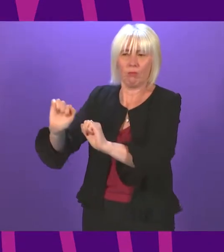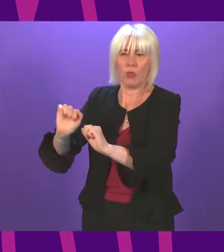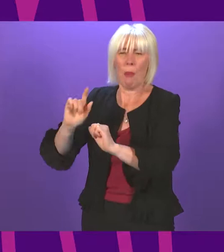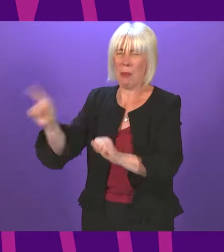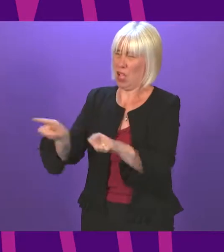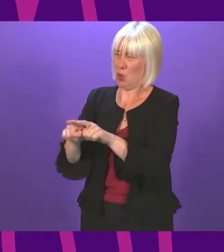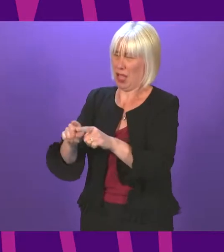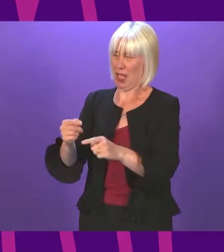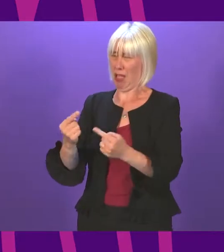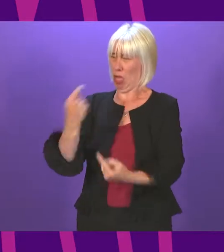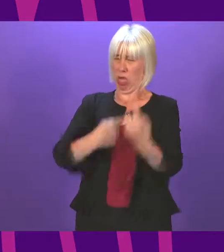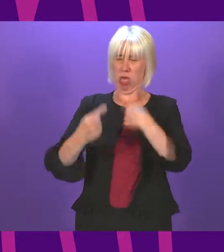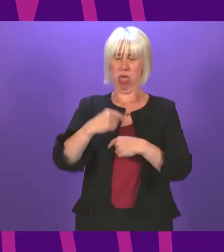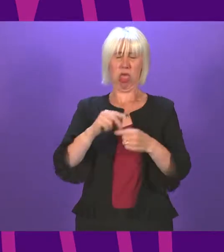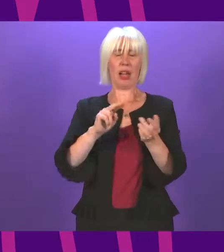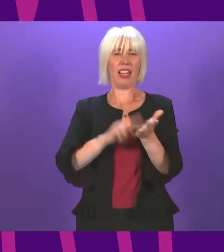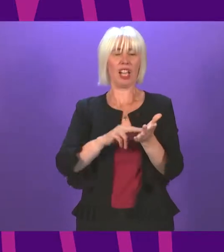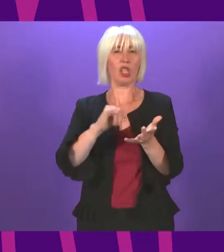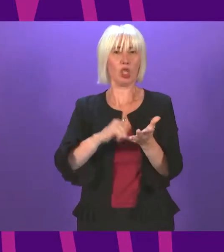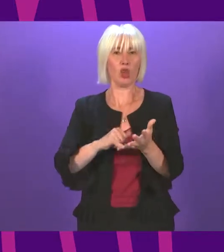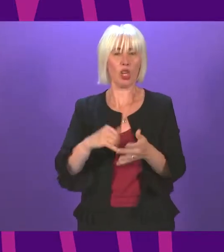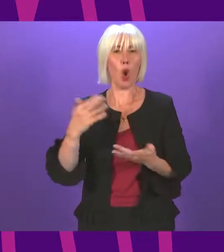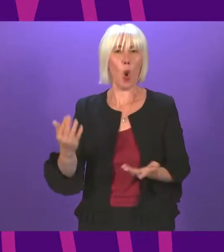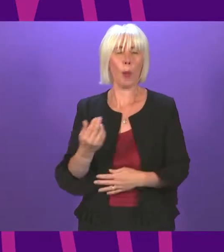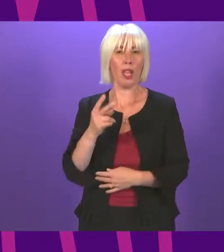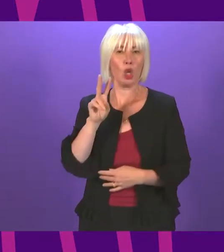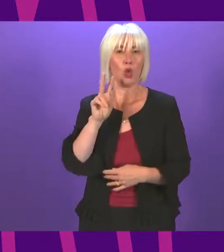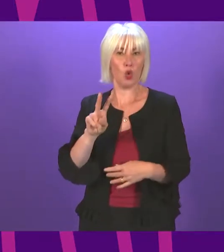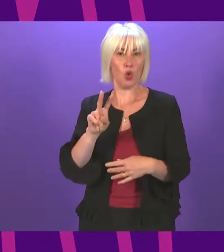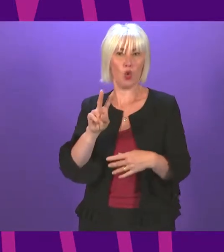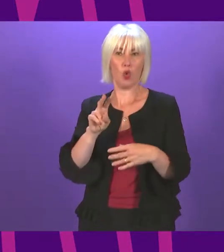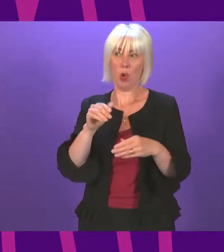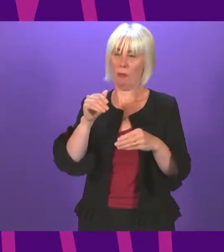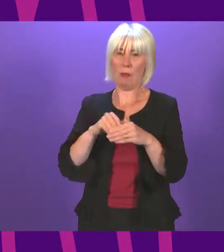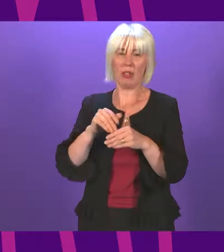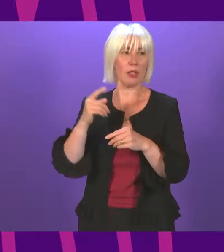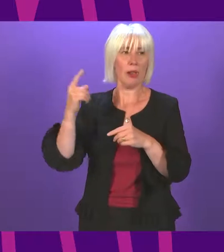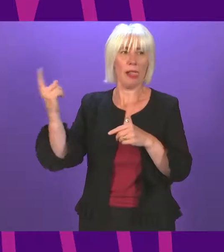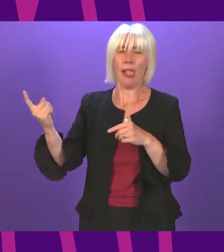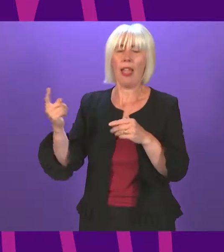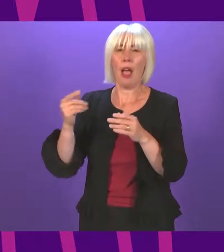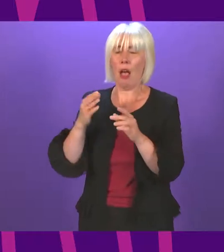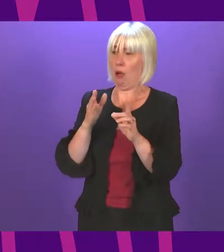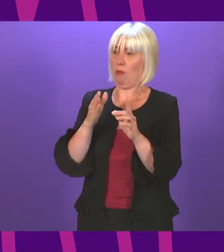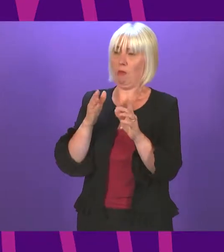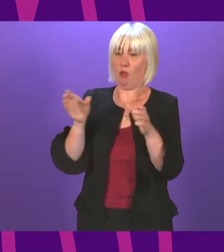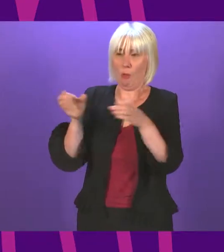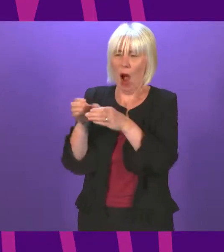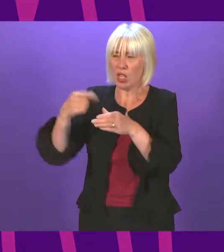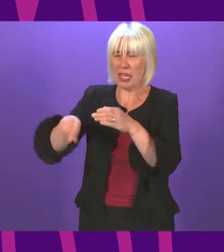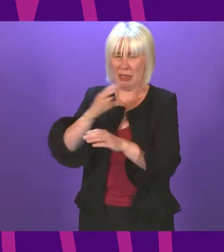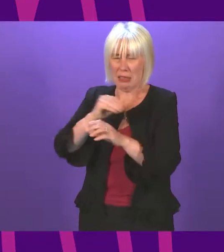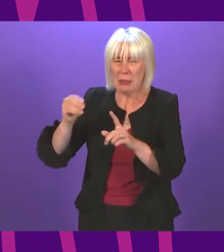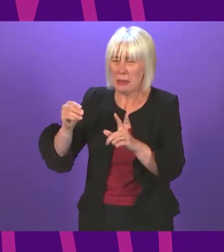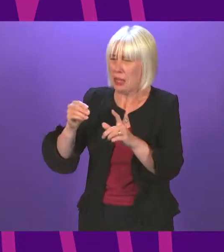First Minister. Only two members of this Parliament have ever allowed an extremist party, a homophobic and a misogynistic party, to hold